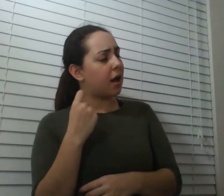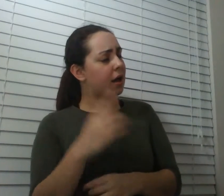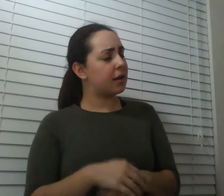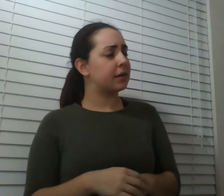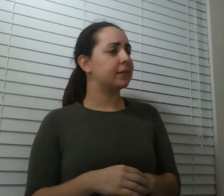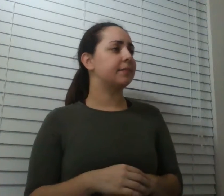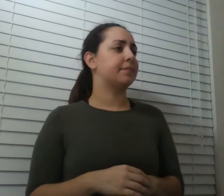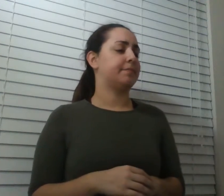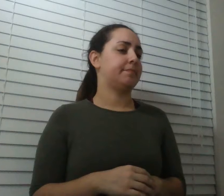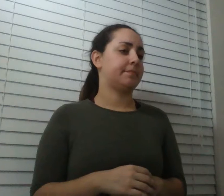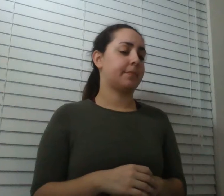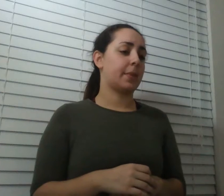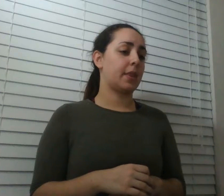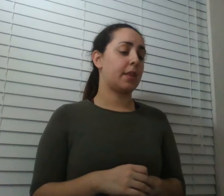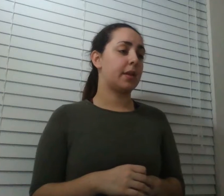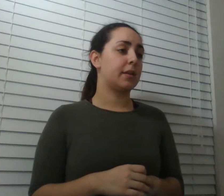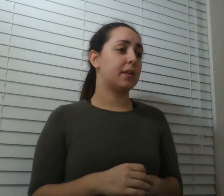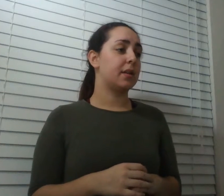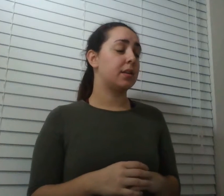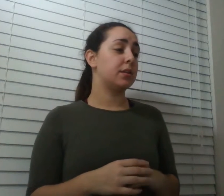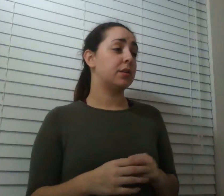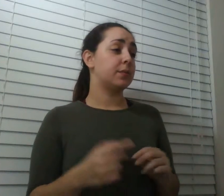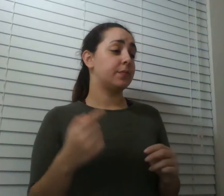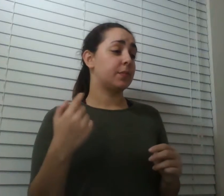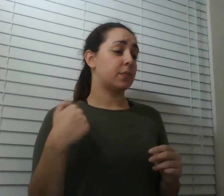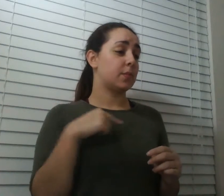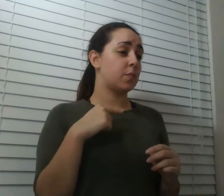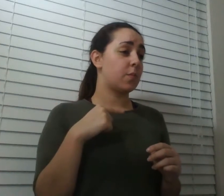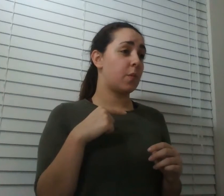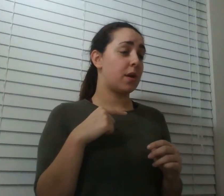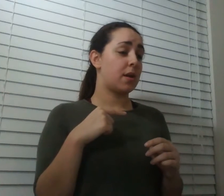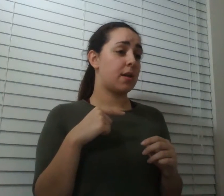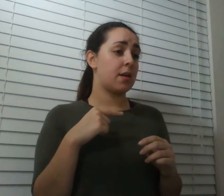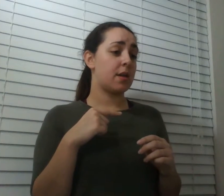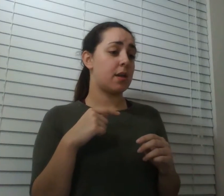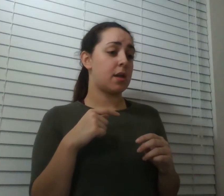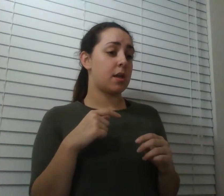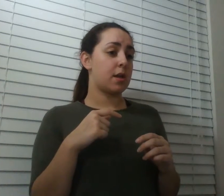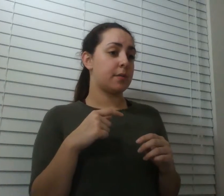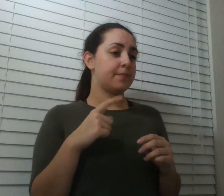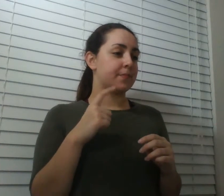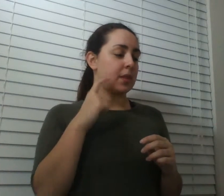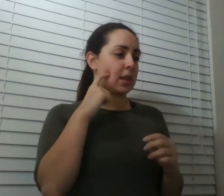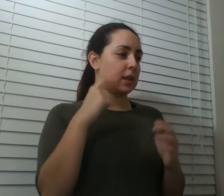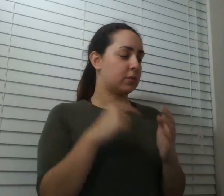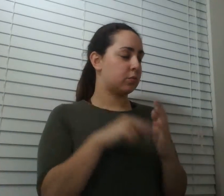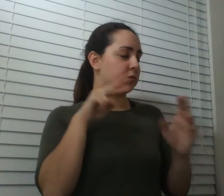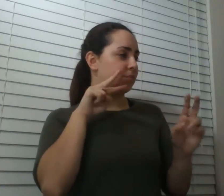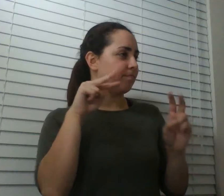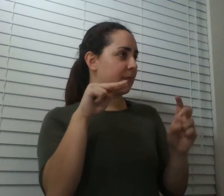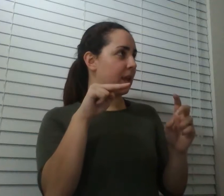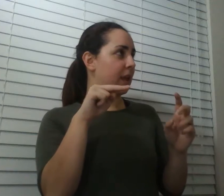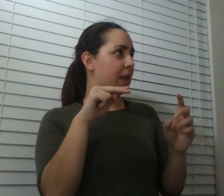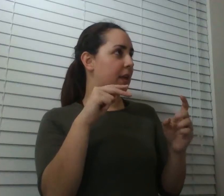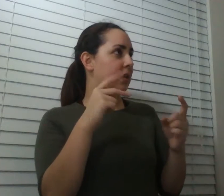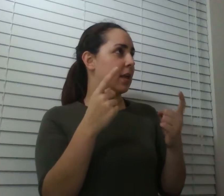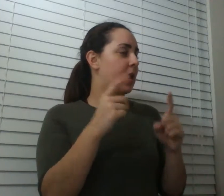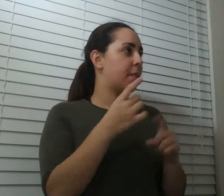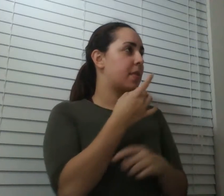because we're just paying attention to what happened since the lights went up nothing else exists right so one of the things that happened since the lights went up